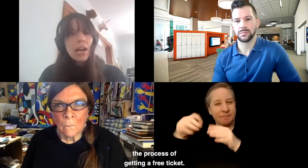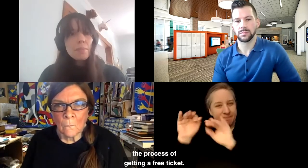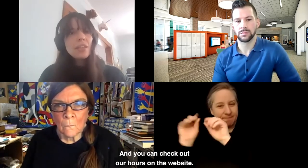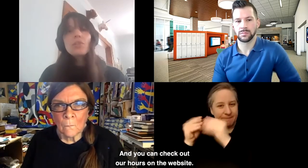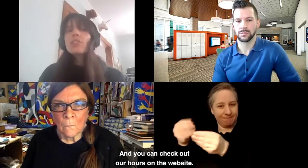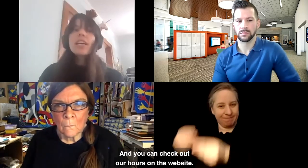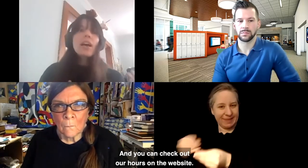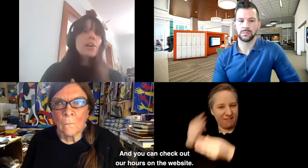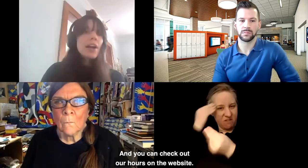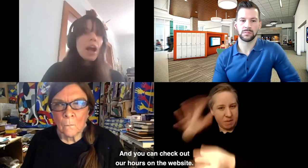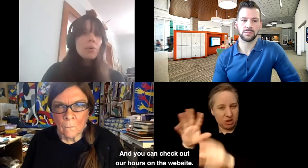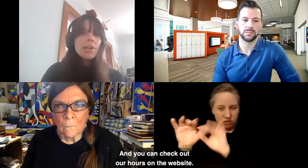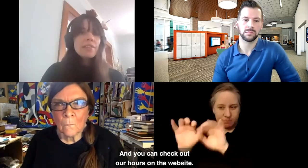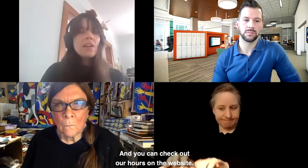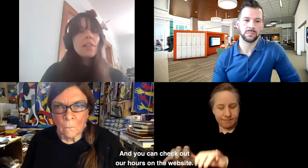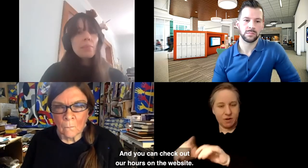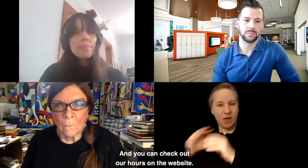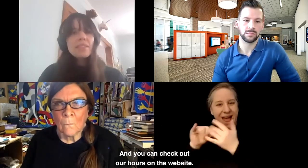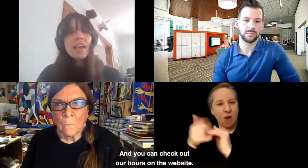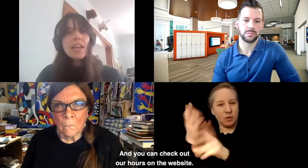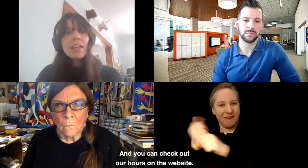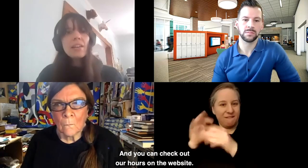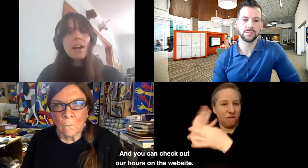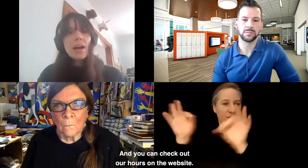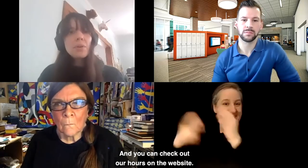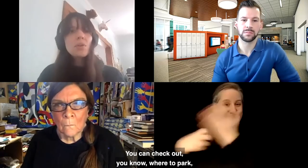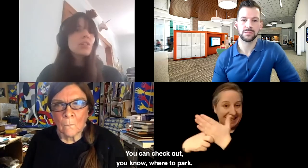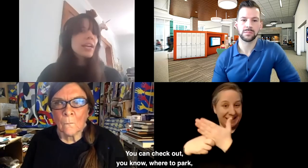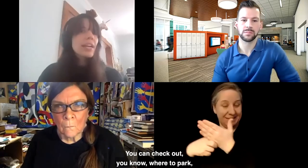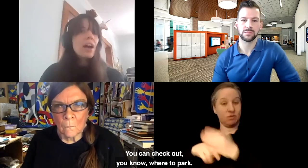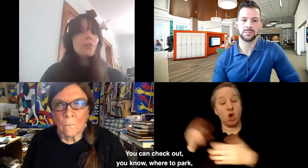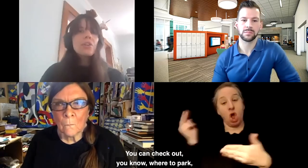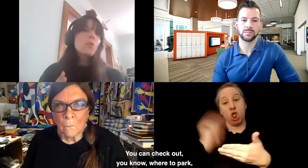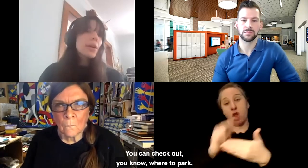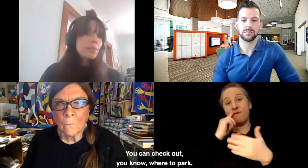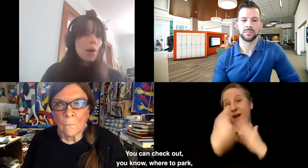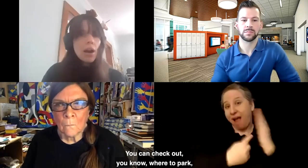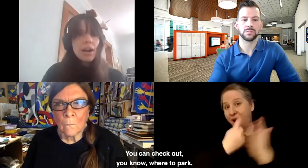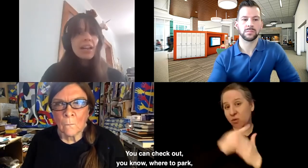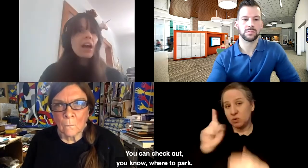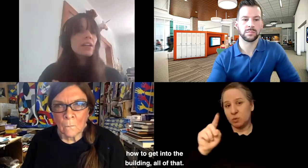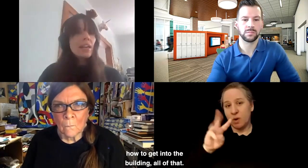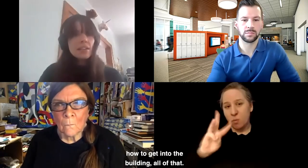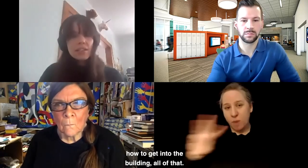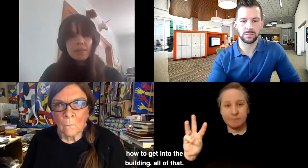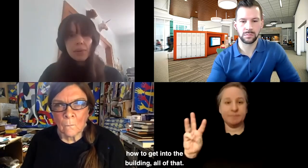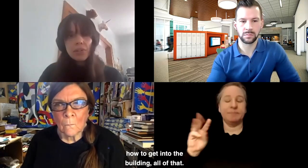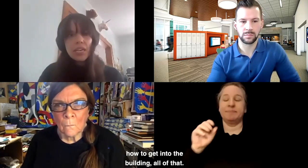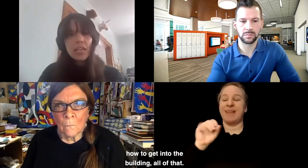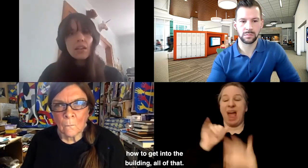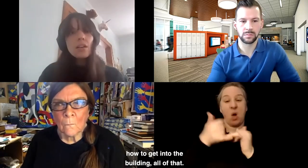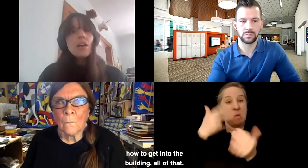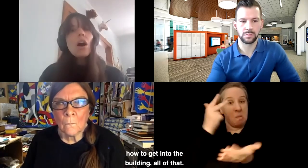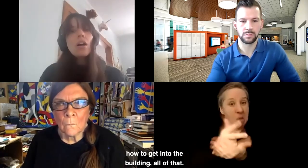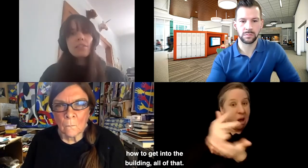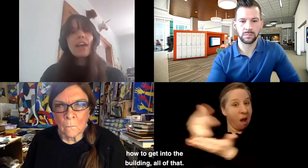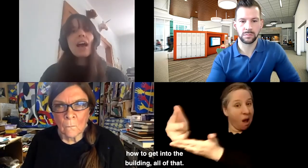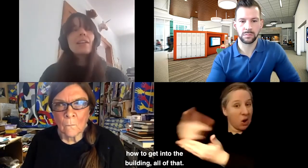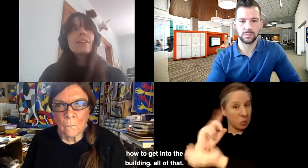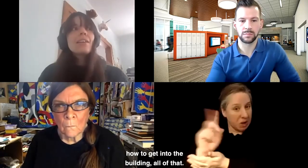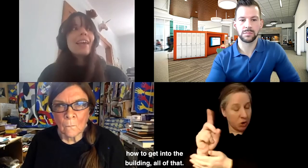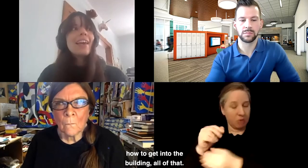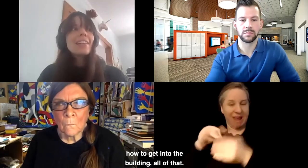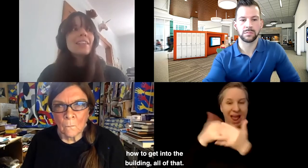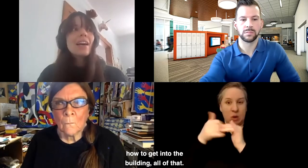um, and you can check out our hours on the website, um, you can check out, you know, where to park, how to get into the building, all of